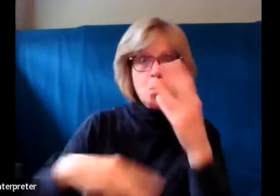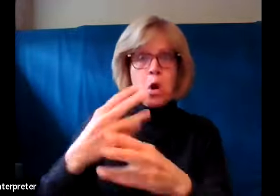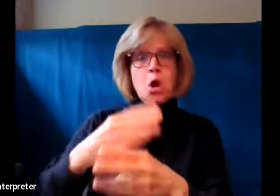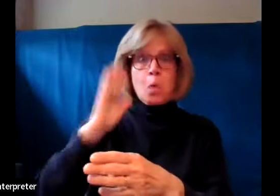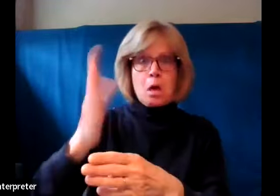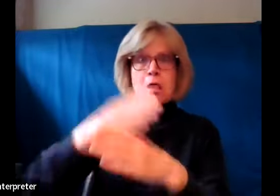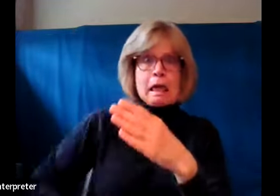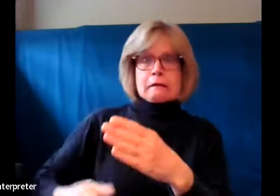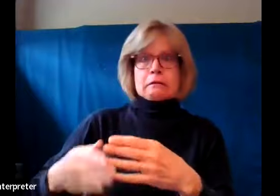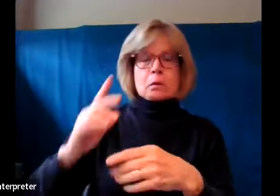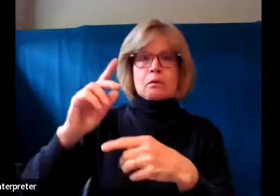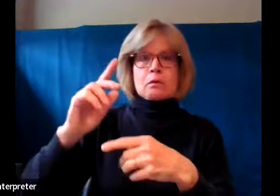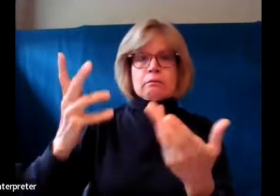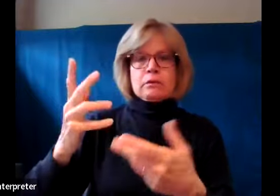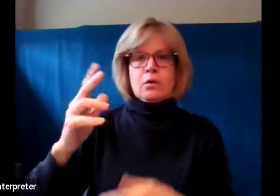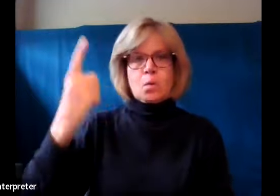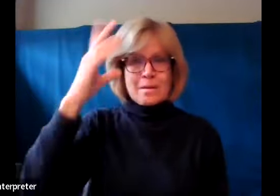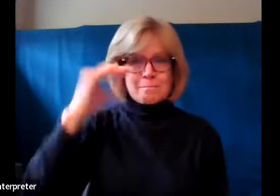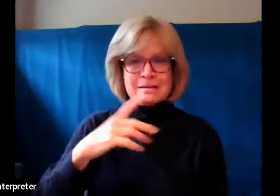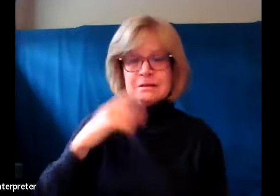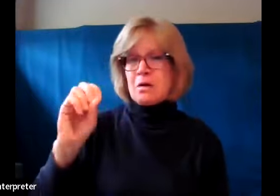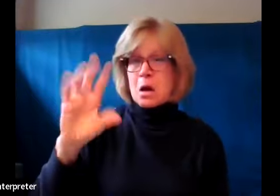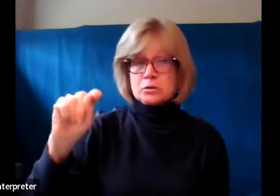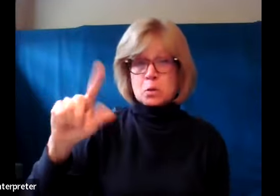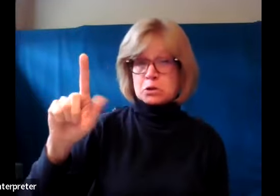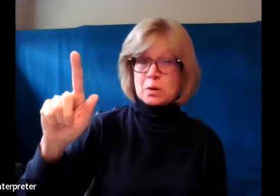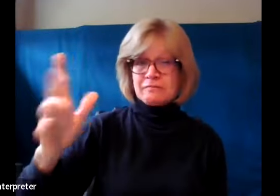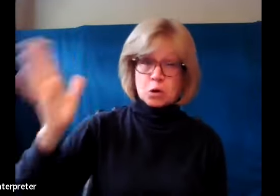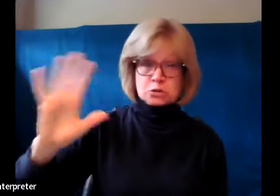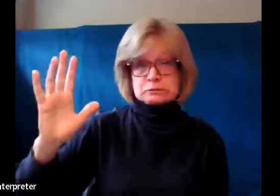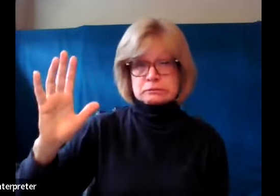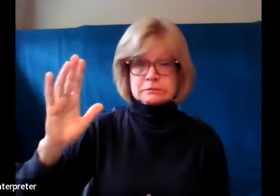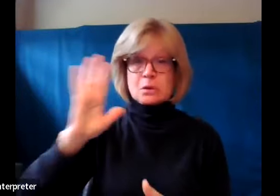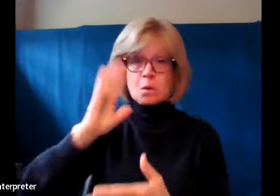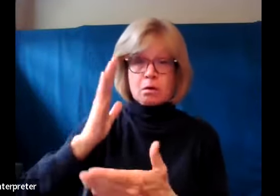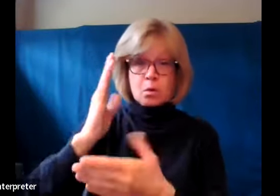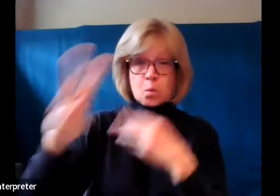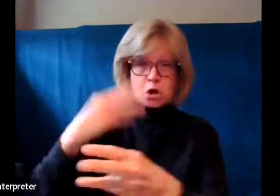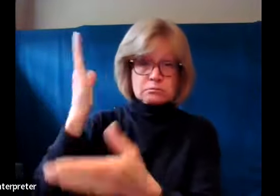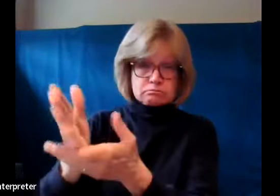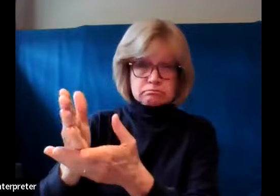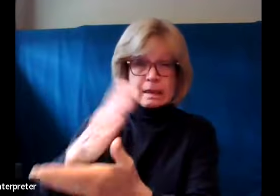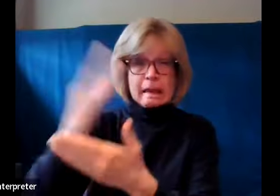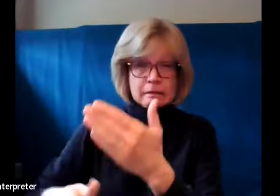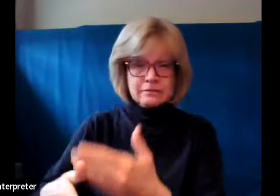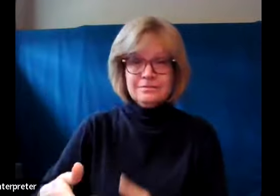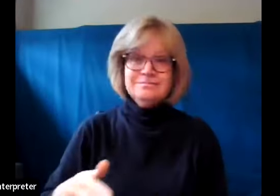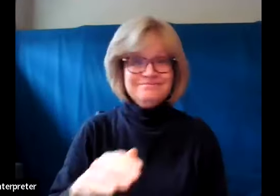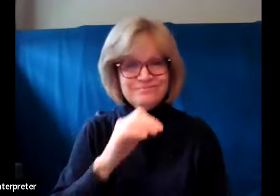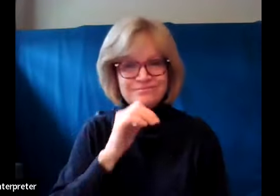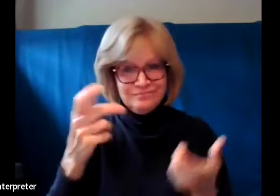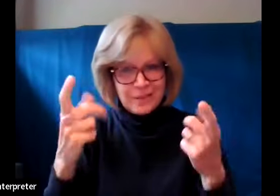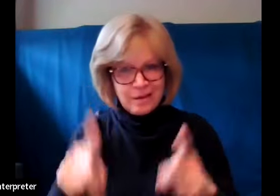several years ago? I think that year he was saying October 21st was going to be the end of the world. And, you know, it wasn't.